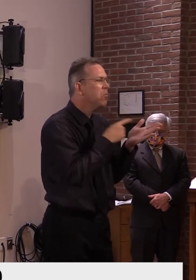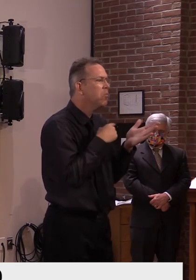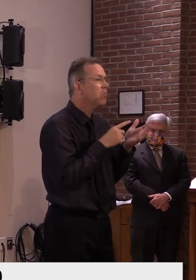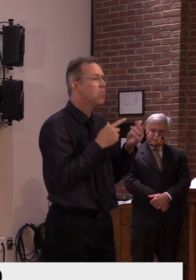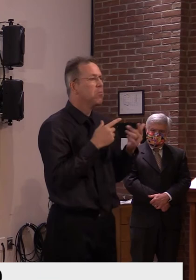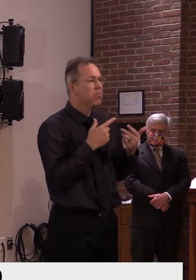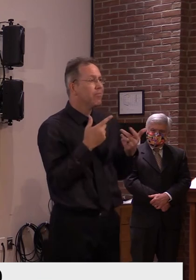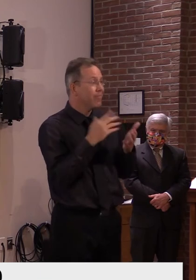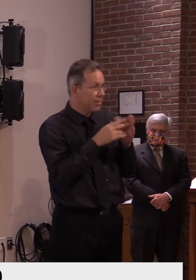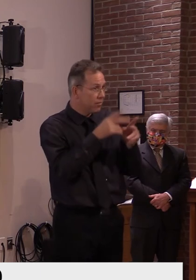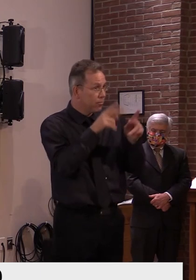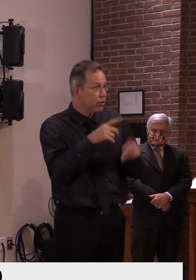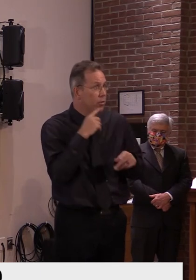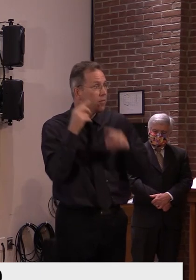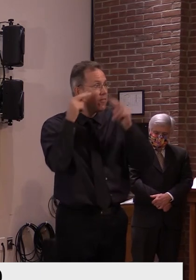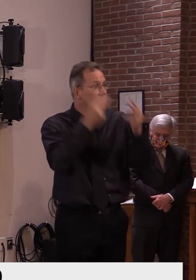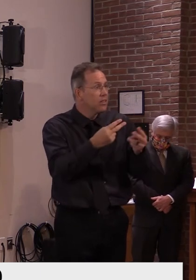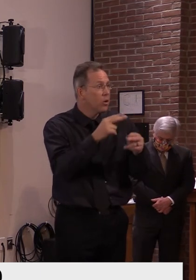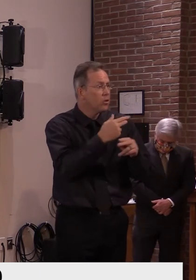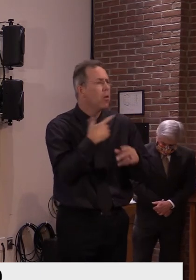Peter. felt GPR.